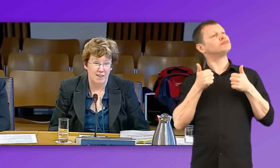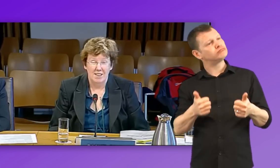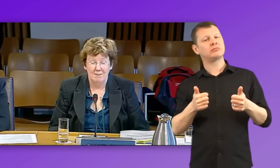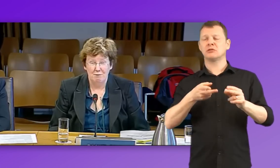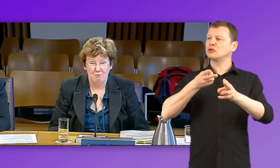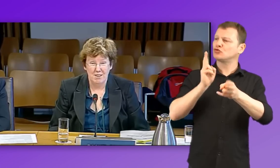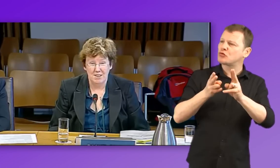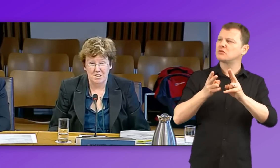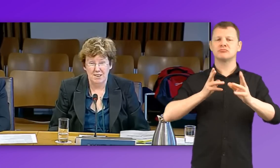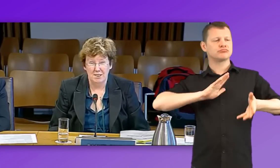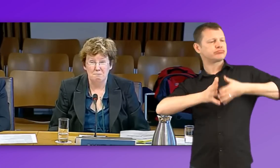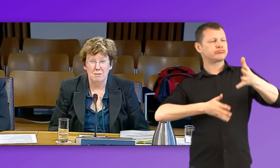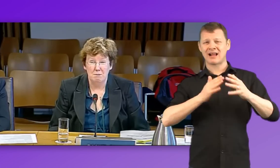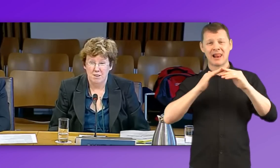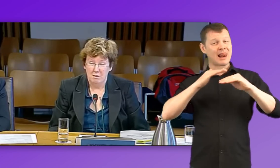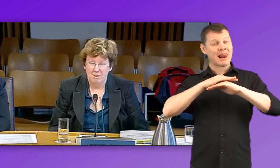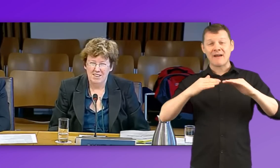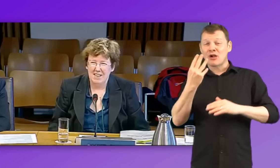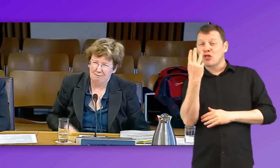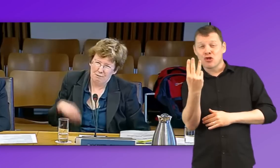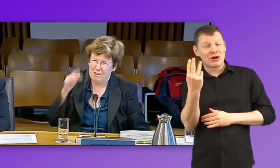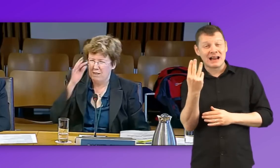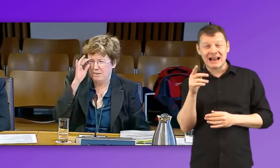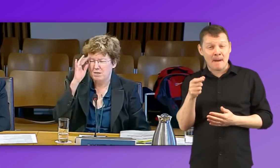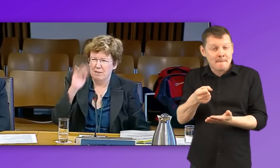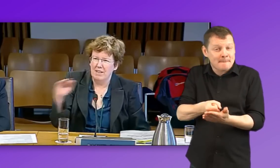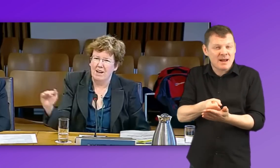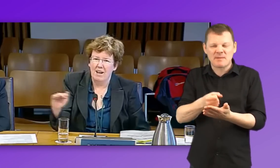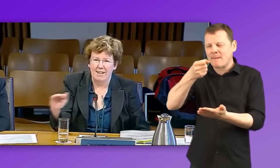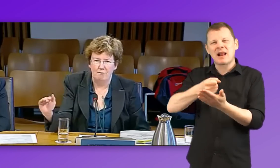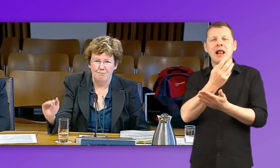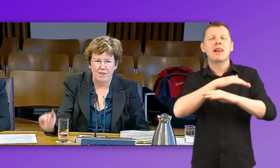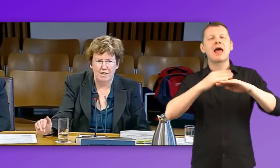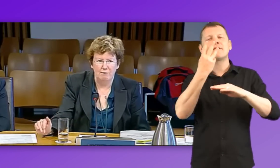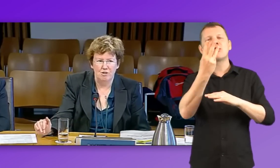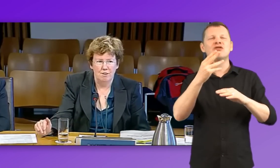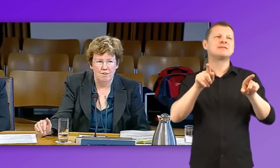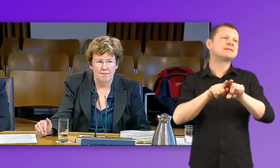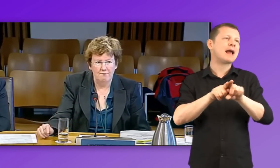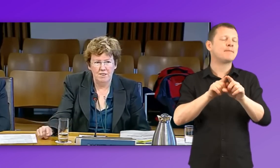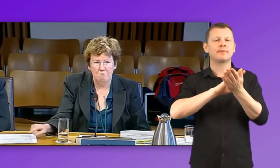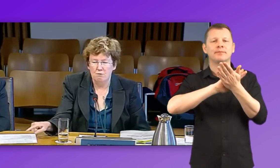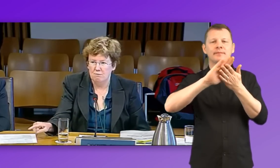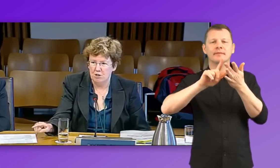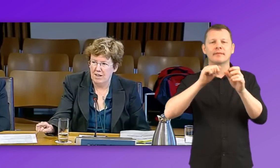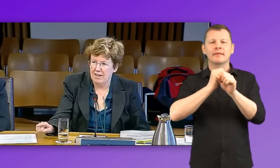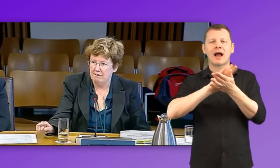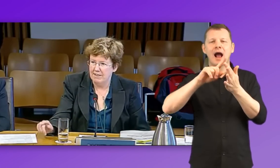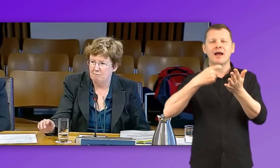Level 3 is seen as a minimum. When I say Level 3, I mean something like a higher in a language. Now, if any of you have got a higher in a